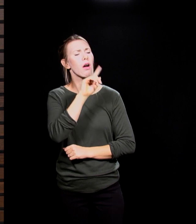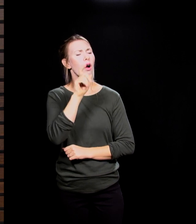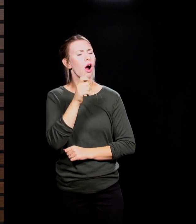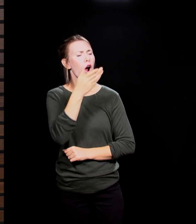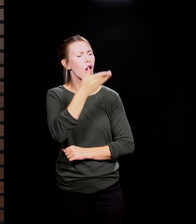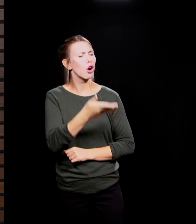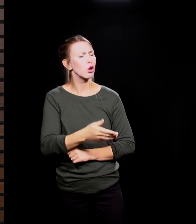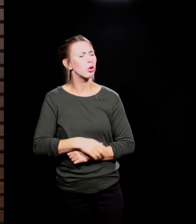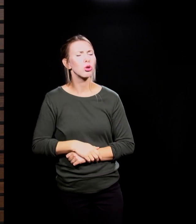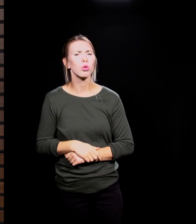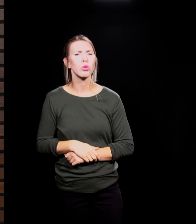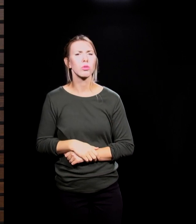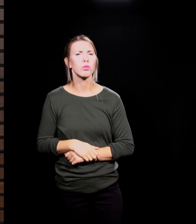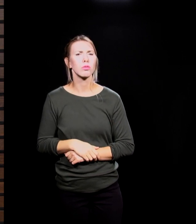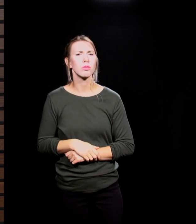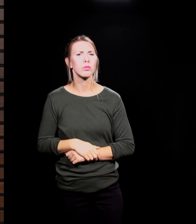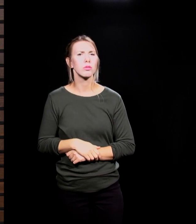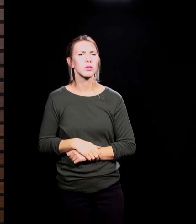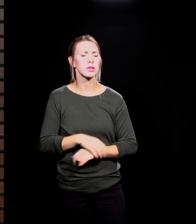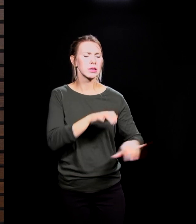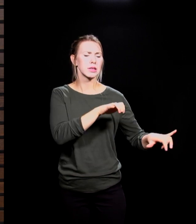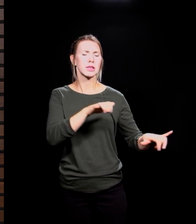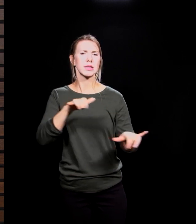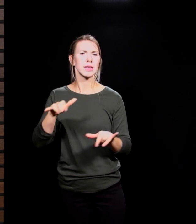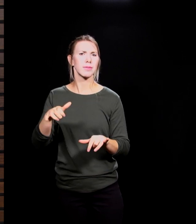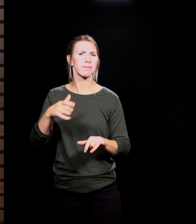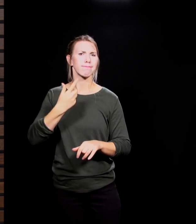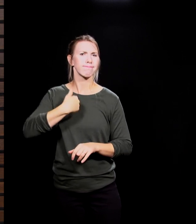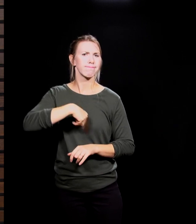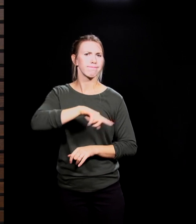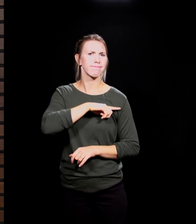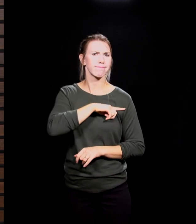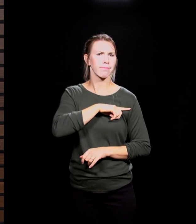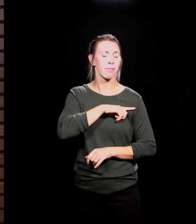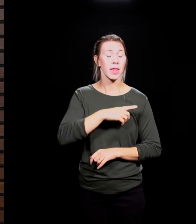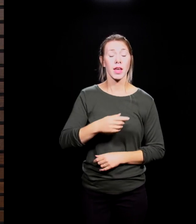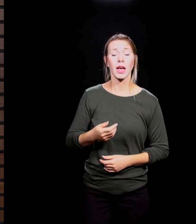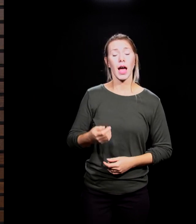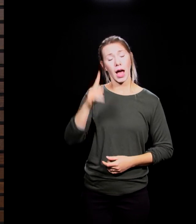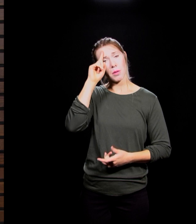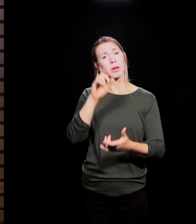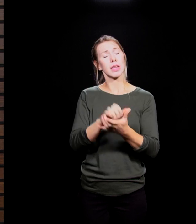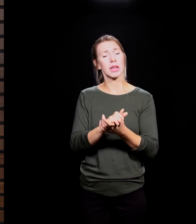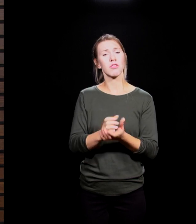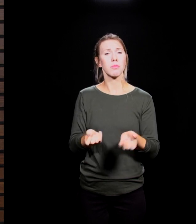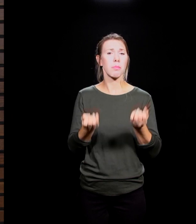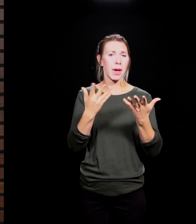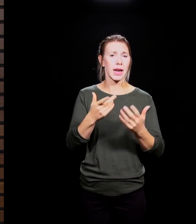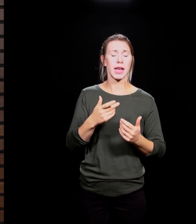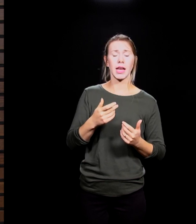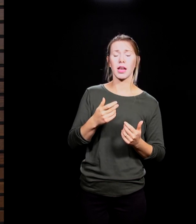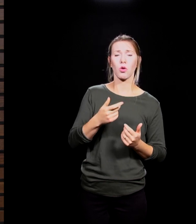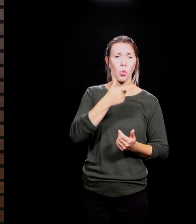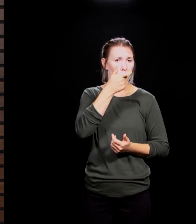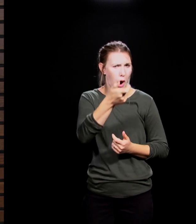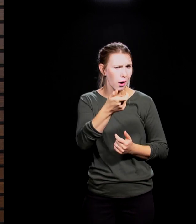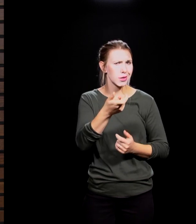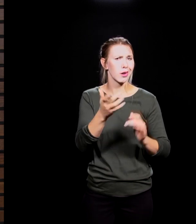You know, I believe that many of us today have found hope and healing in Jesus. I believe many of you that are watching this online. You have responded